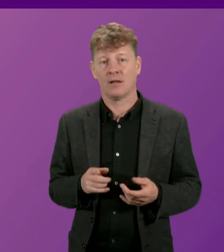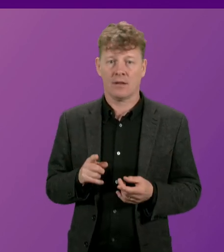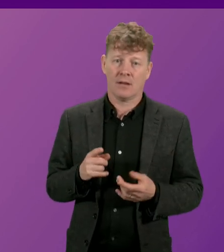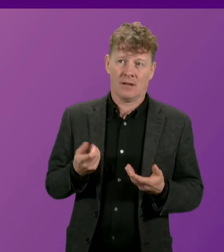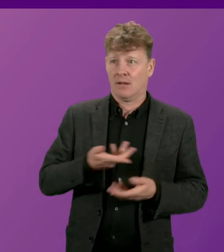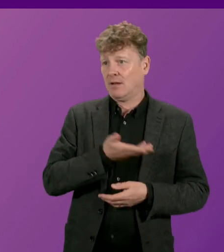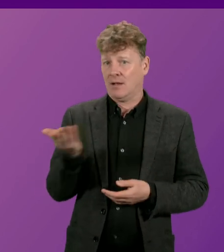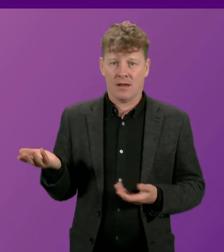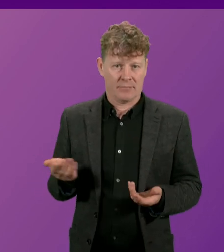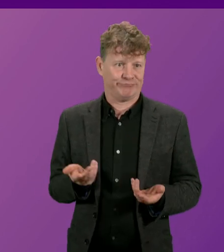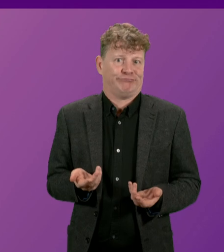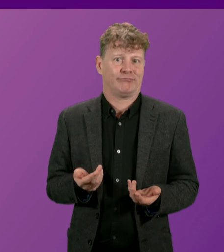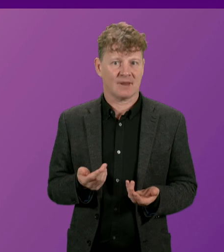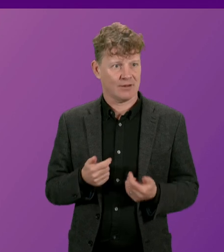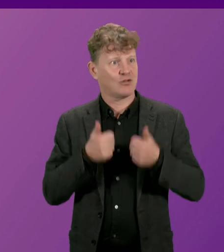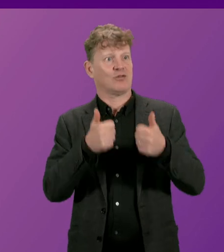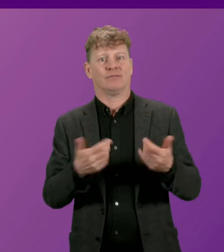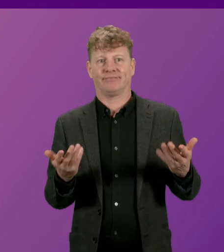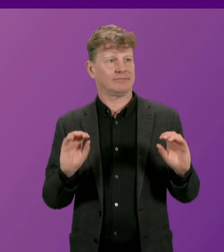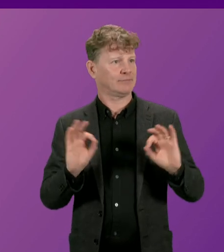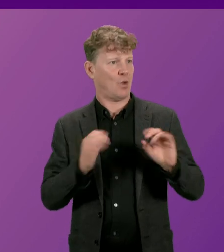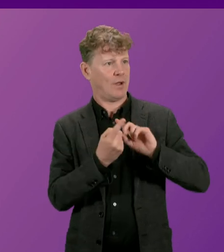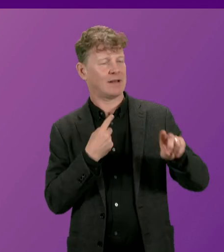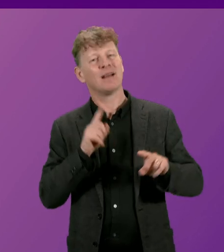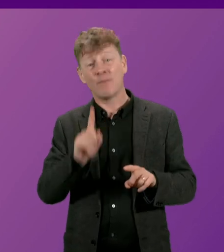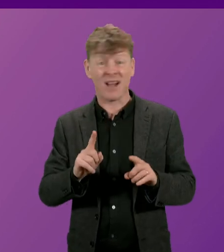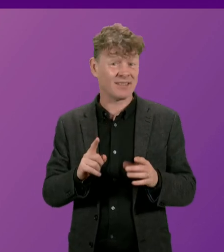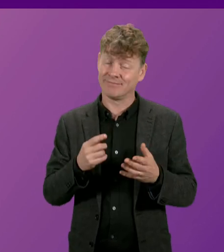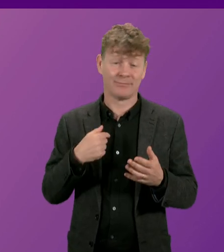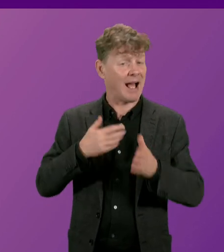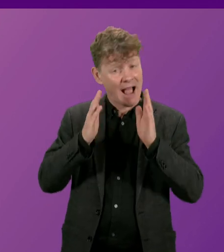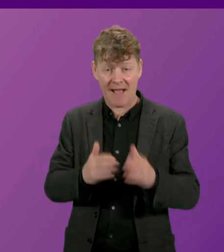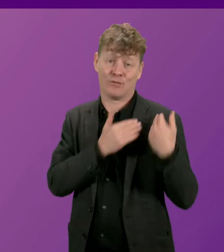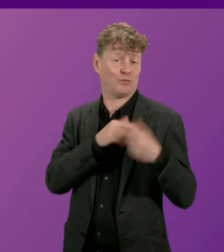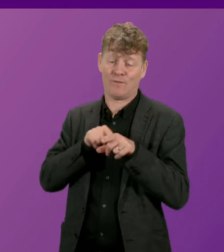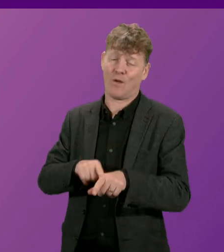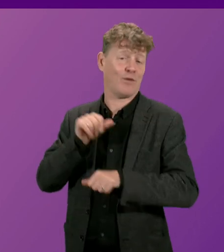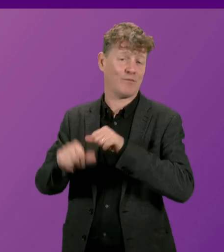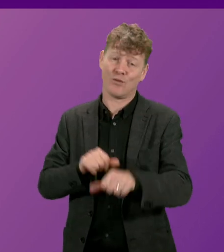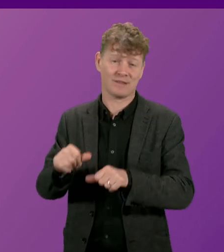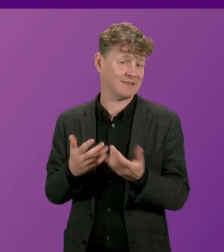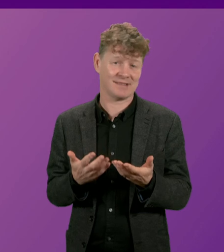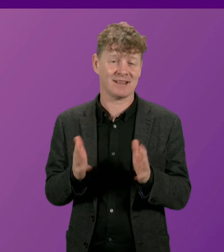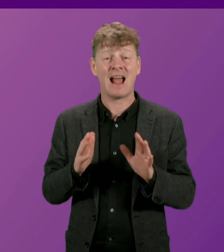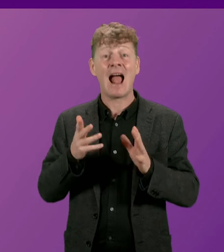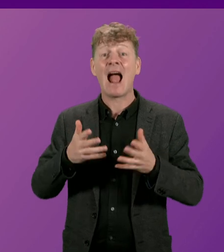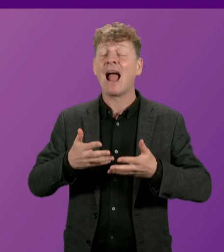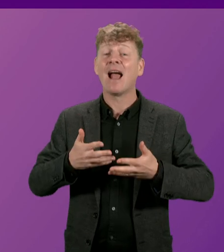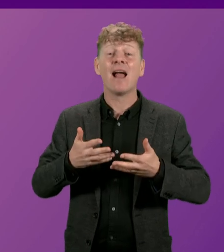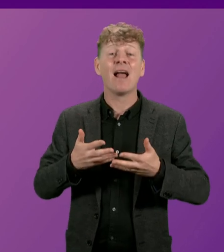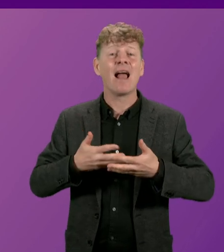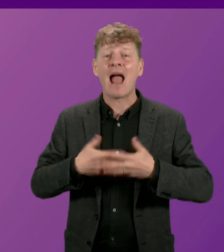to anybody who's affected by this, but it is the process that we have to go through to determine on these issues. But if there is anything